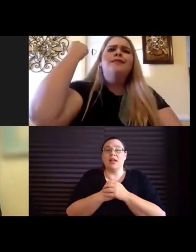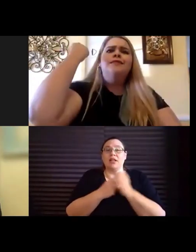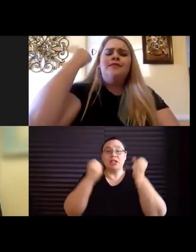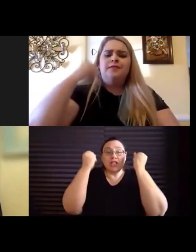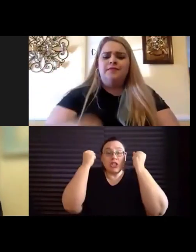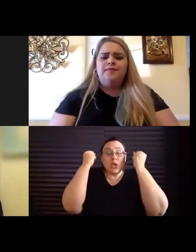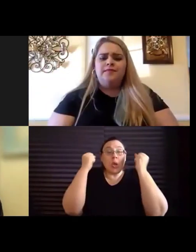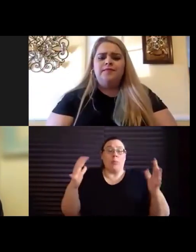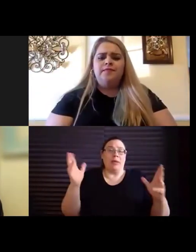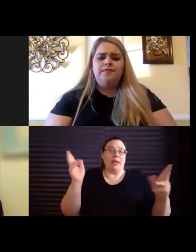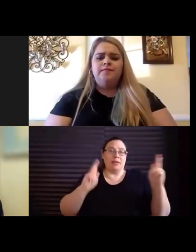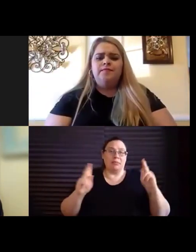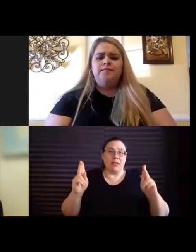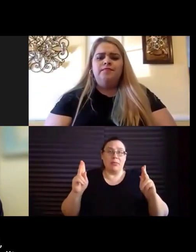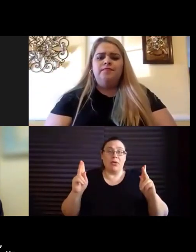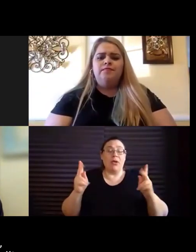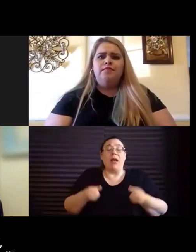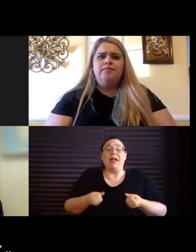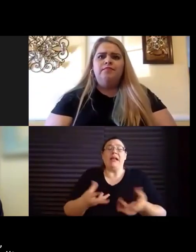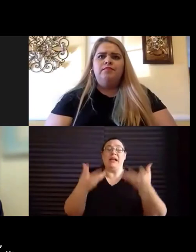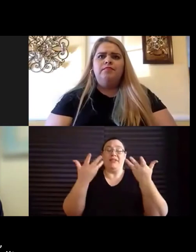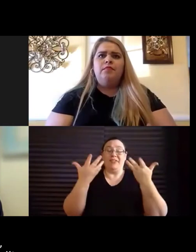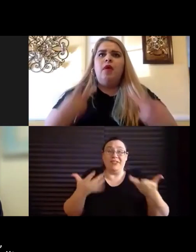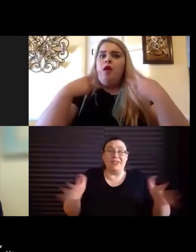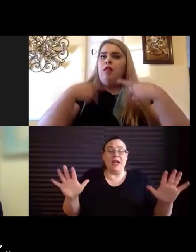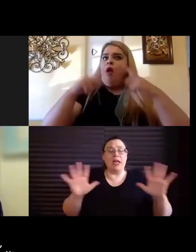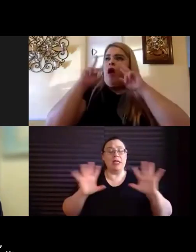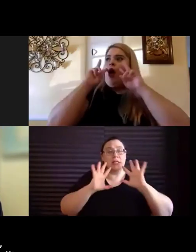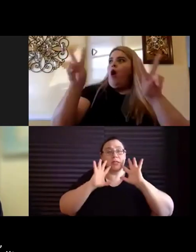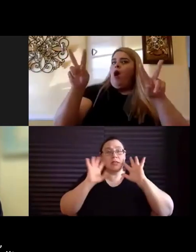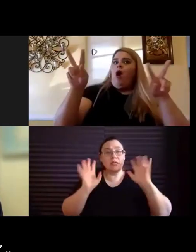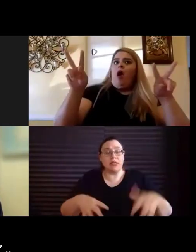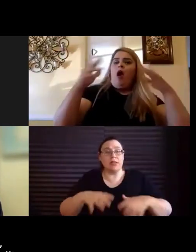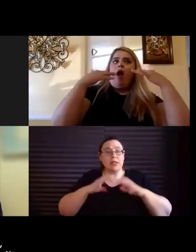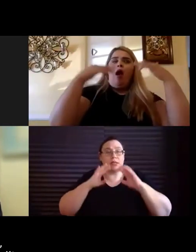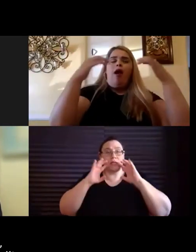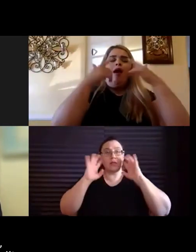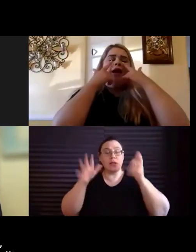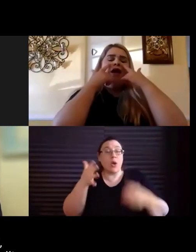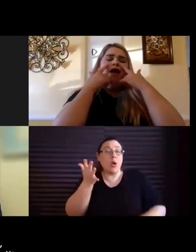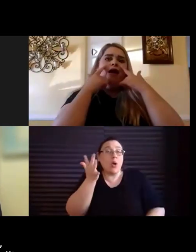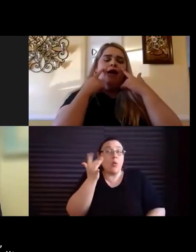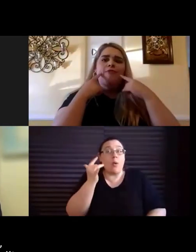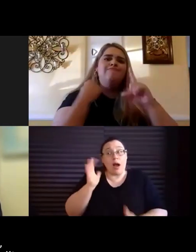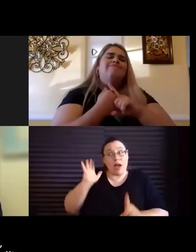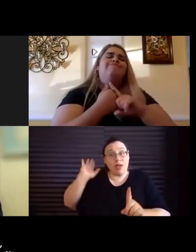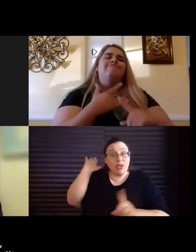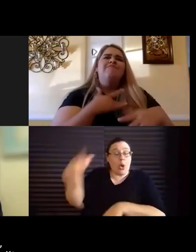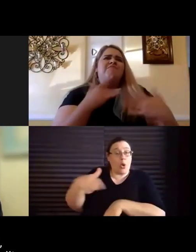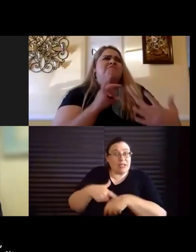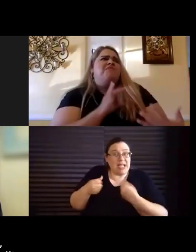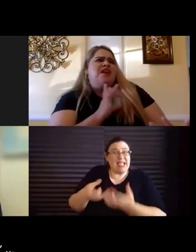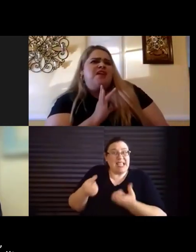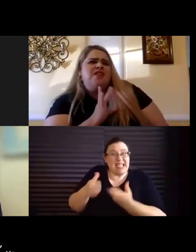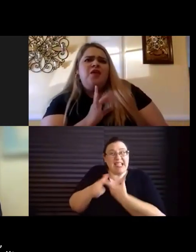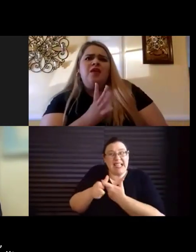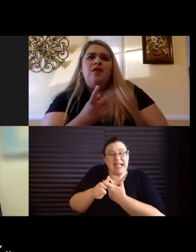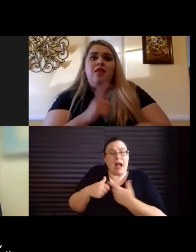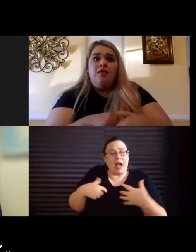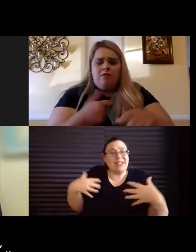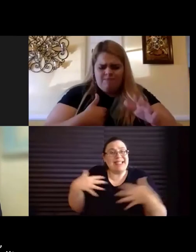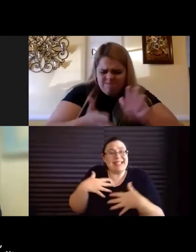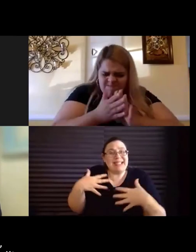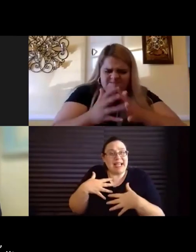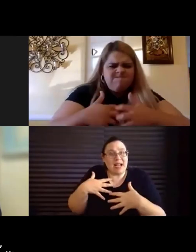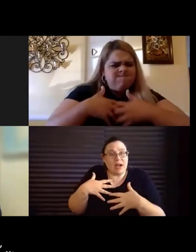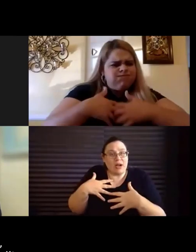I burst into tears because I was so frightened the entire time I was running. That's how strong of